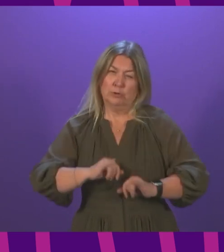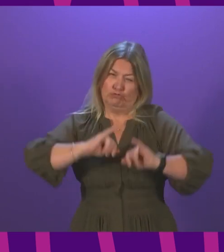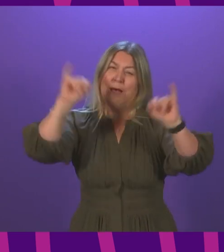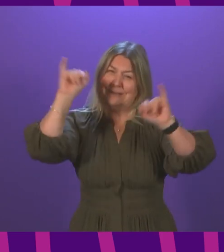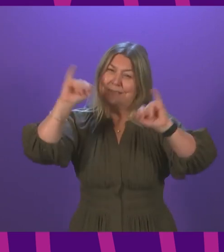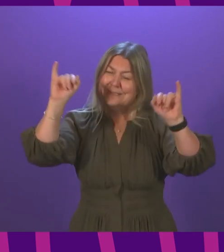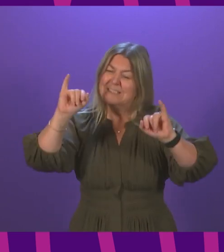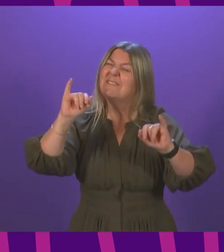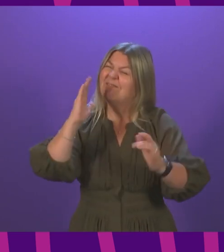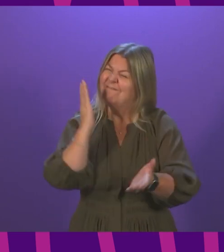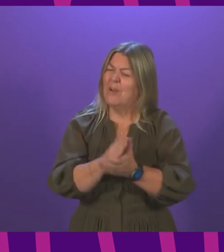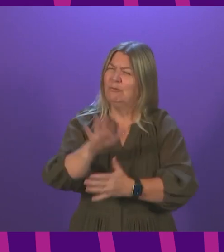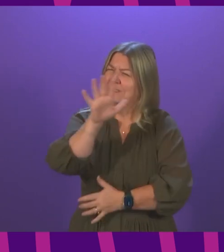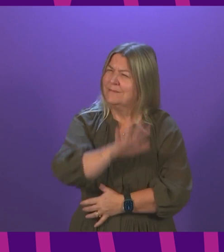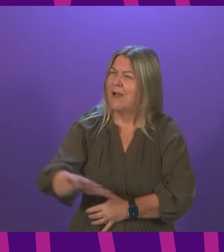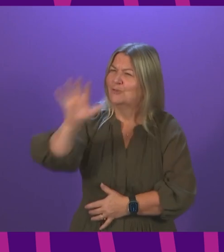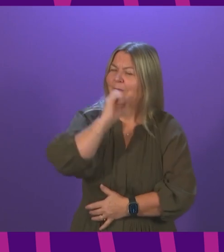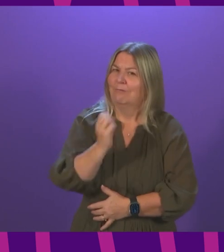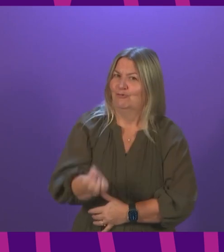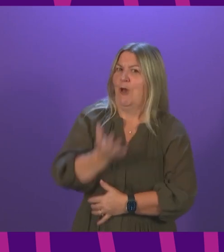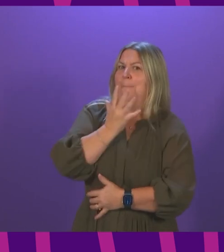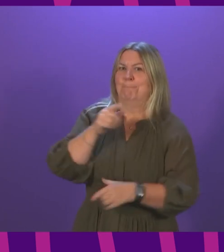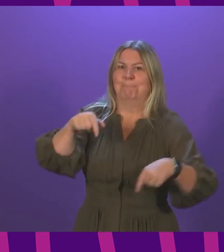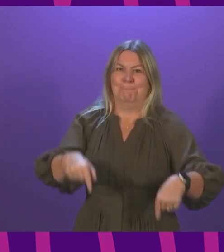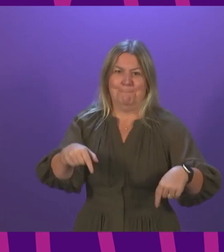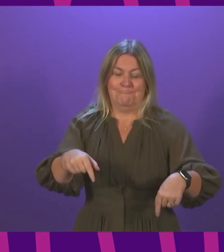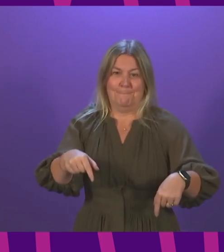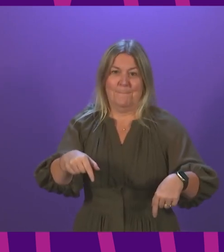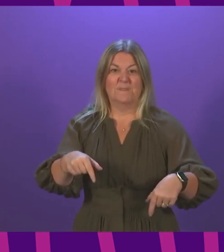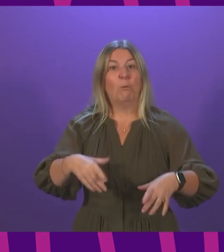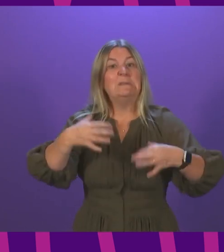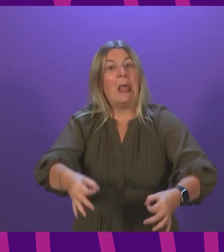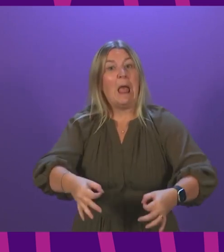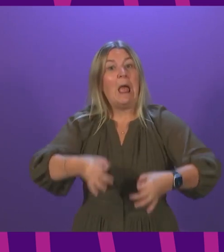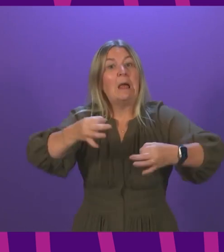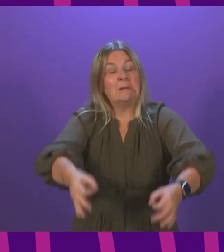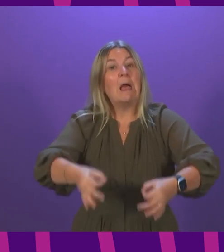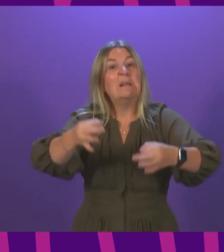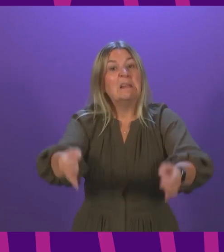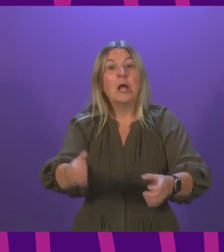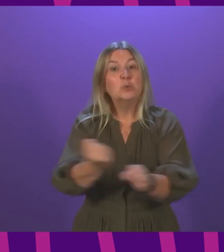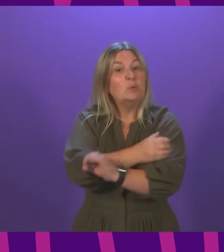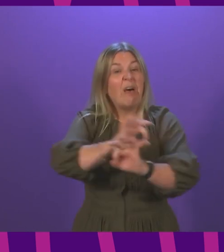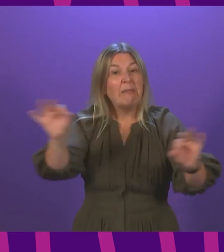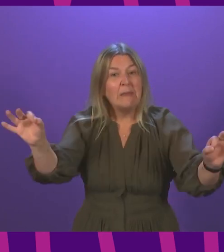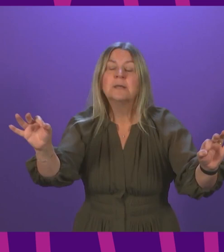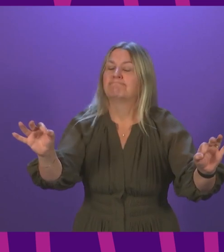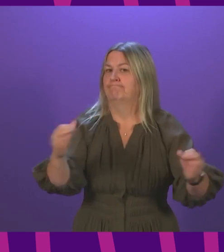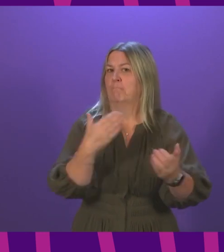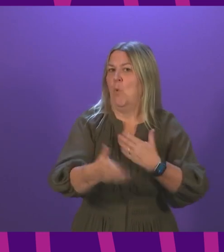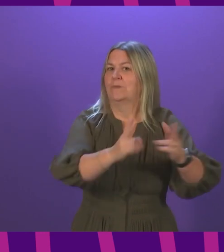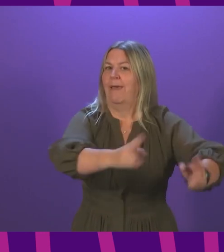national shame. The longer we wait, the longer we fail to act, the more lives will be lost.